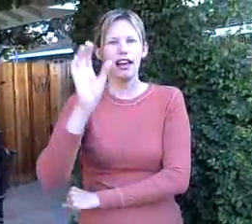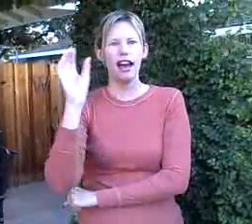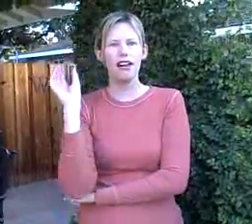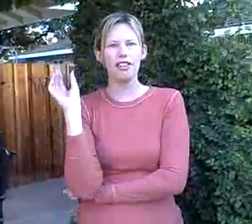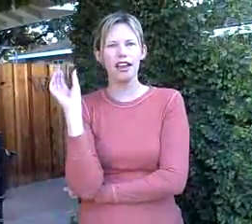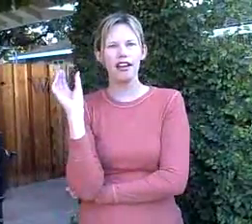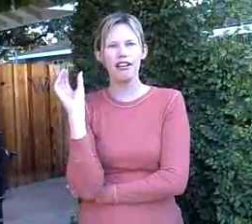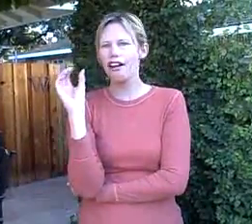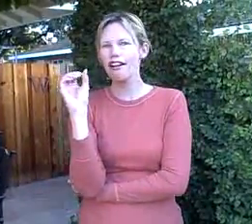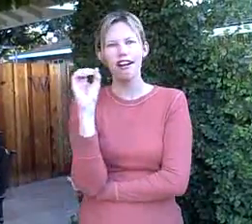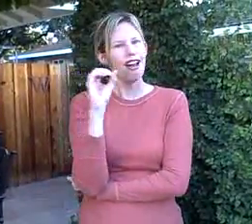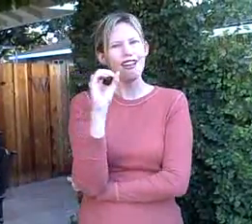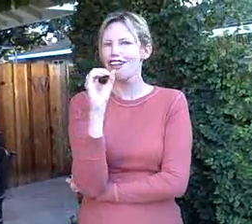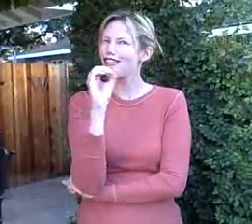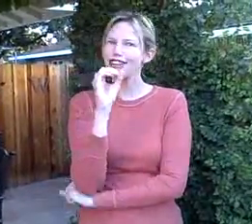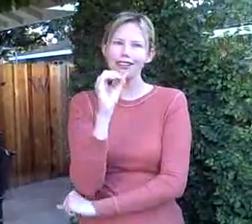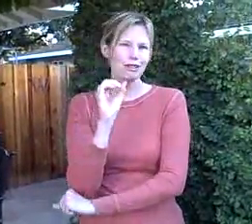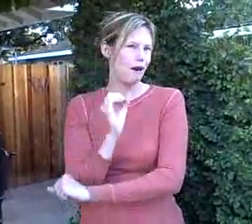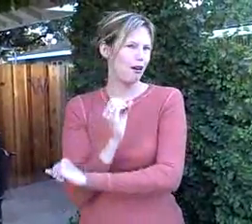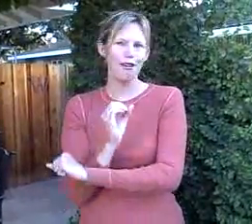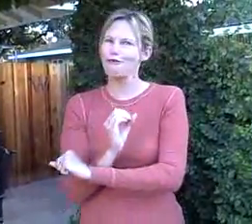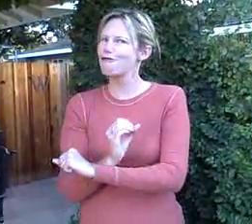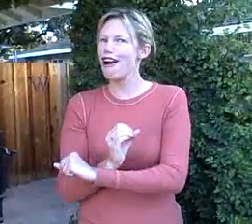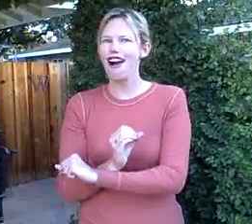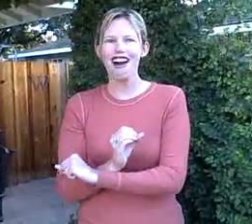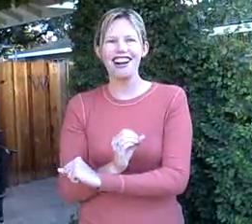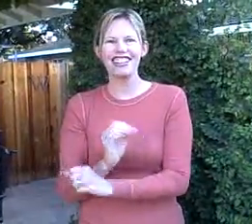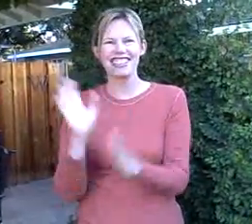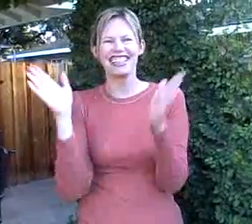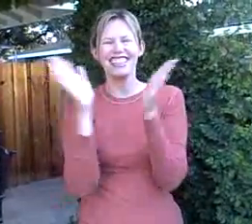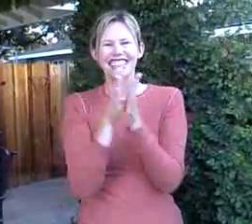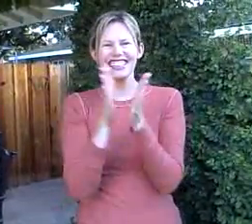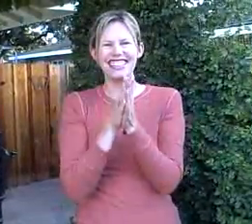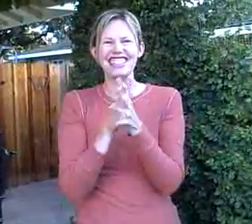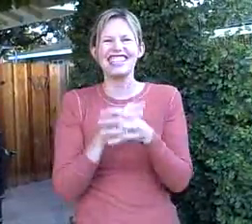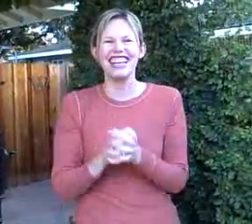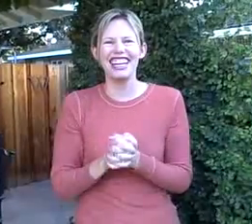now there are... no little speckled frogs... Good singing!